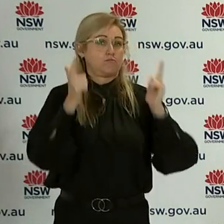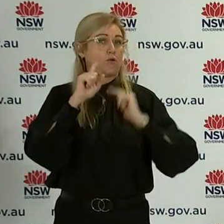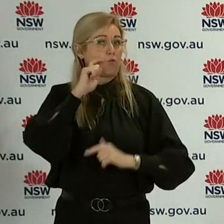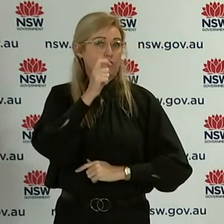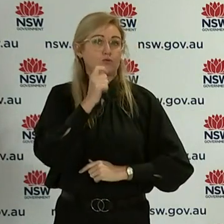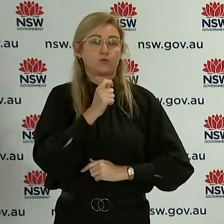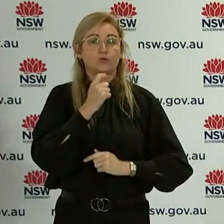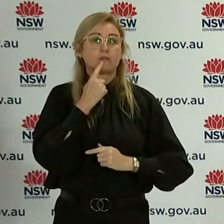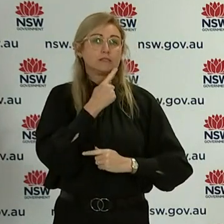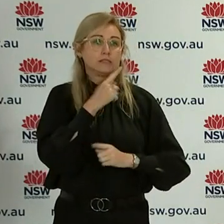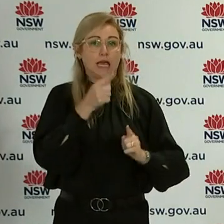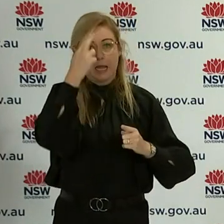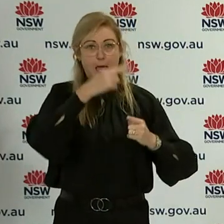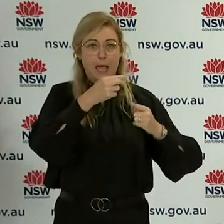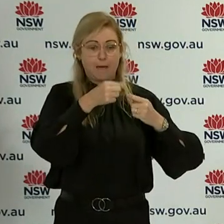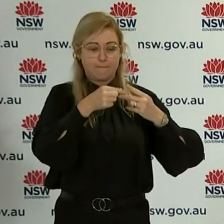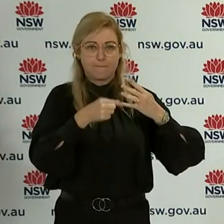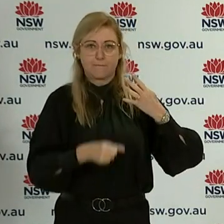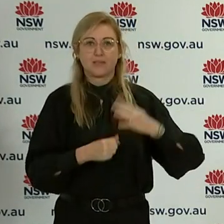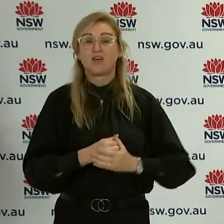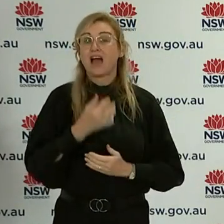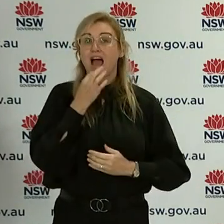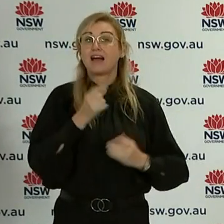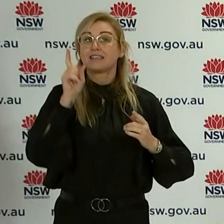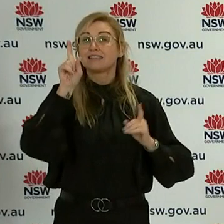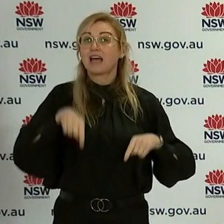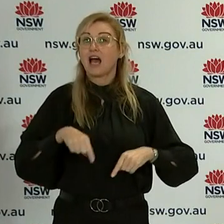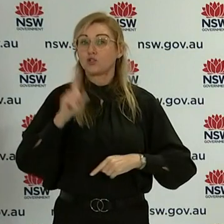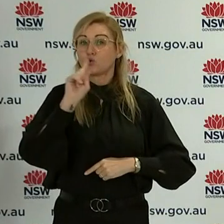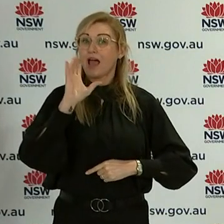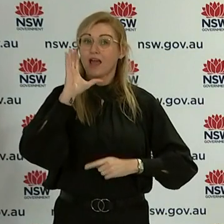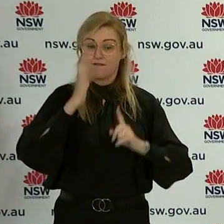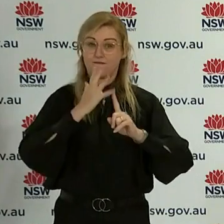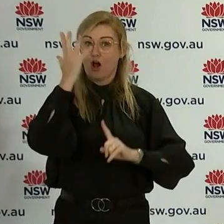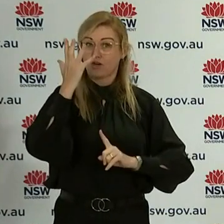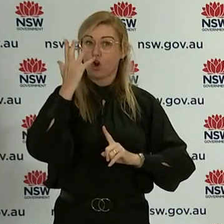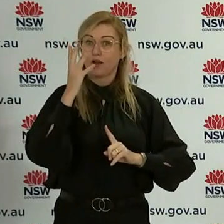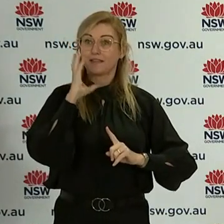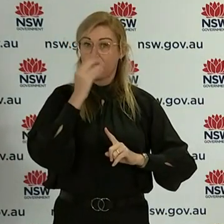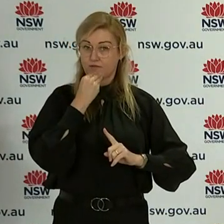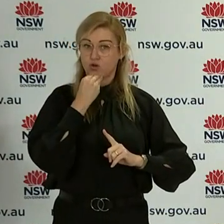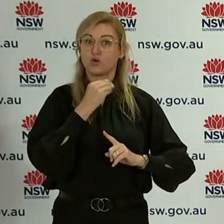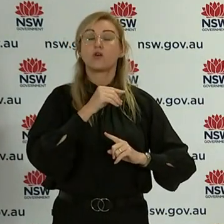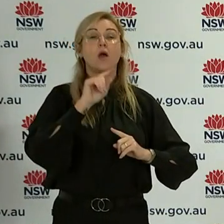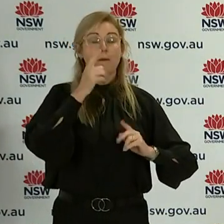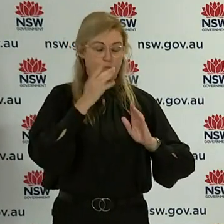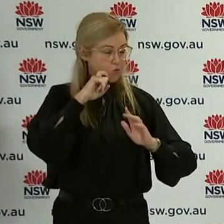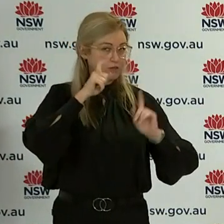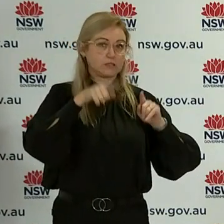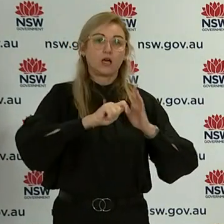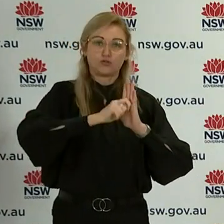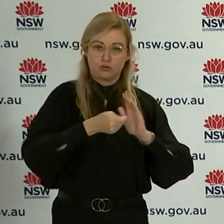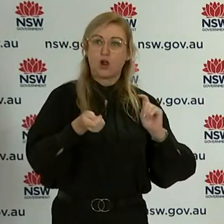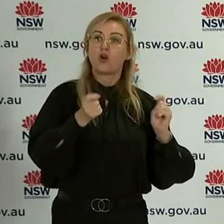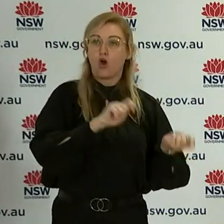and we ask residents from five o'clock this afternoon to adhere to the additional restrictions placed upon them. Pleasingly, New